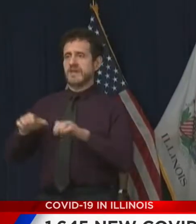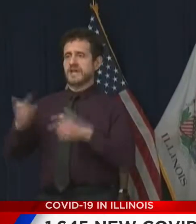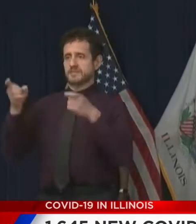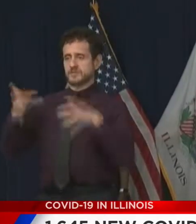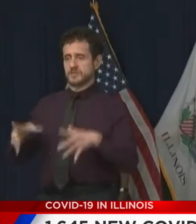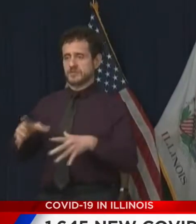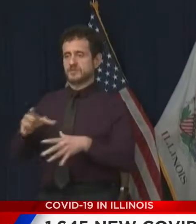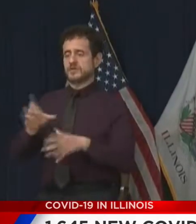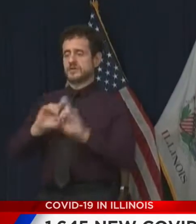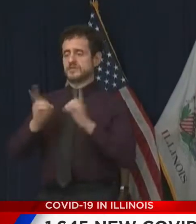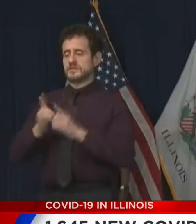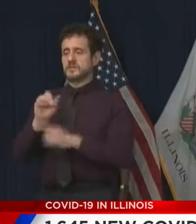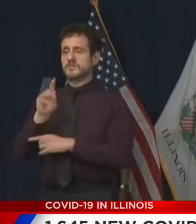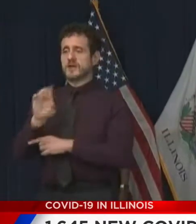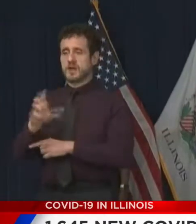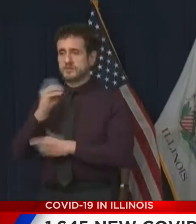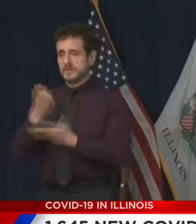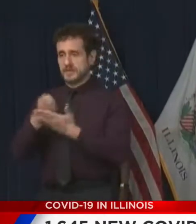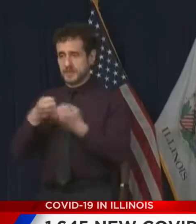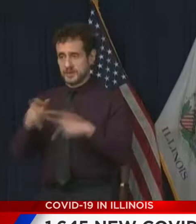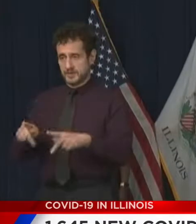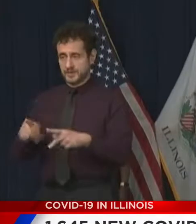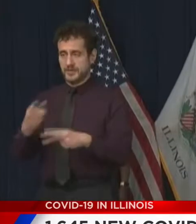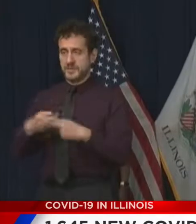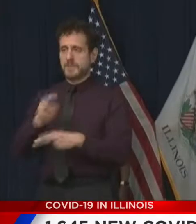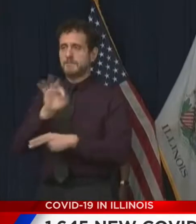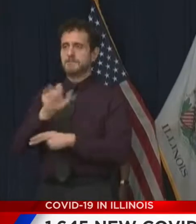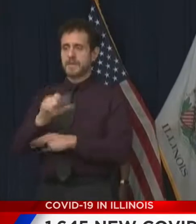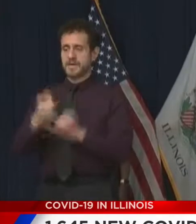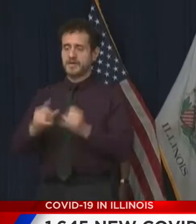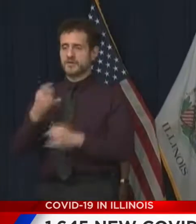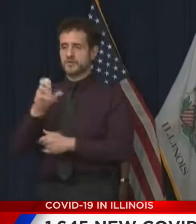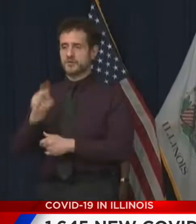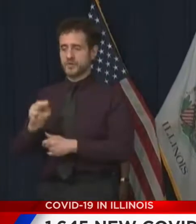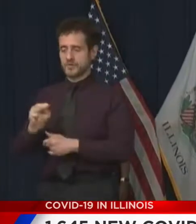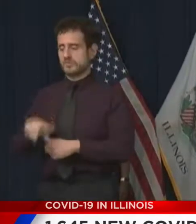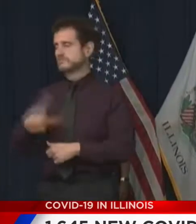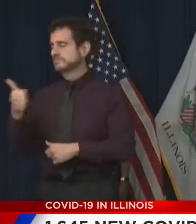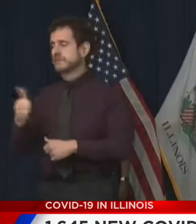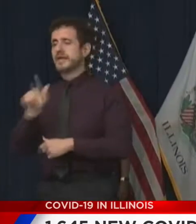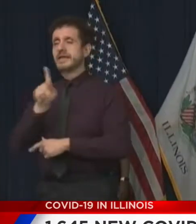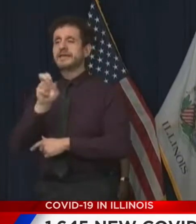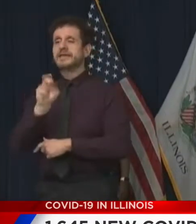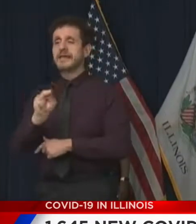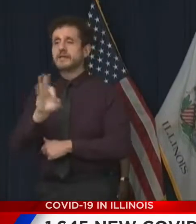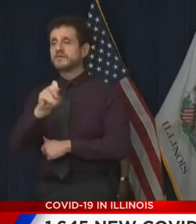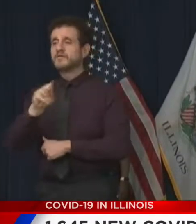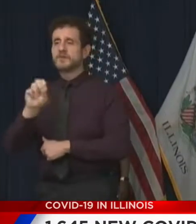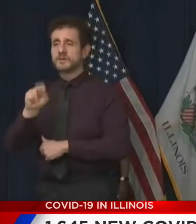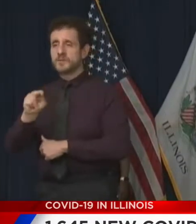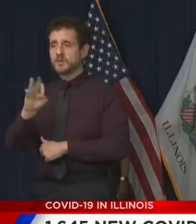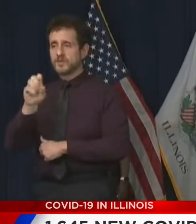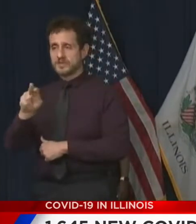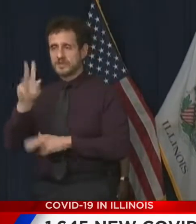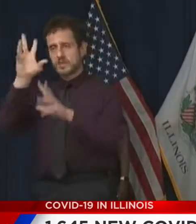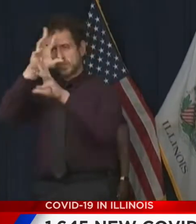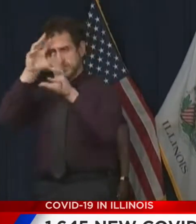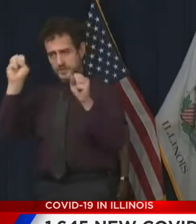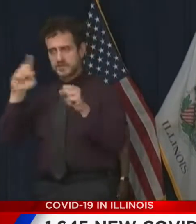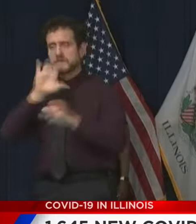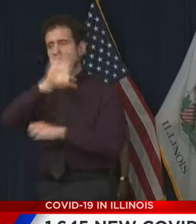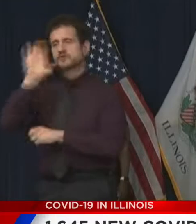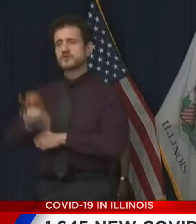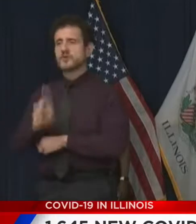and Economic Opportunity, Michael Negron, by Karen Freeman Wilson, the President and CEO of the Chicago